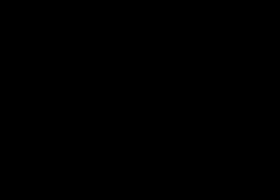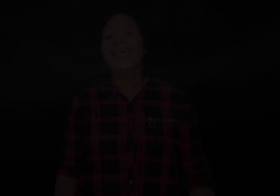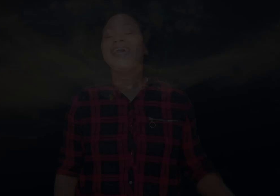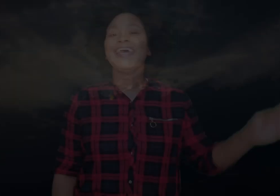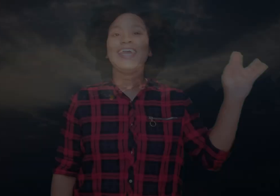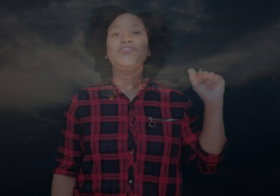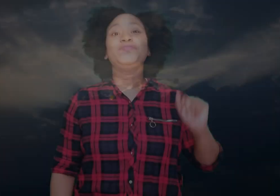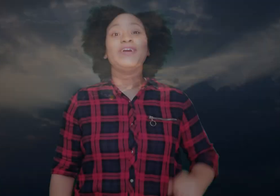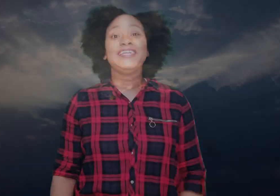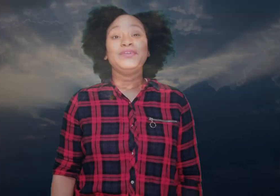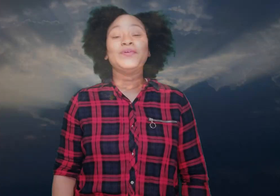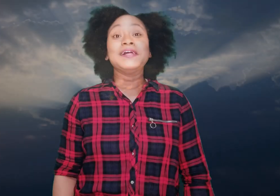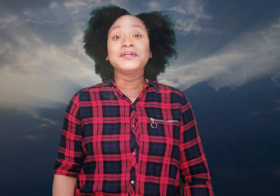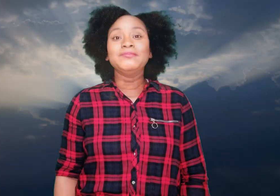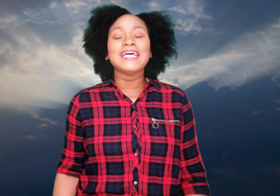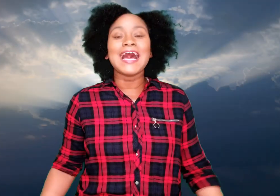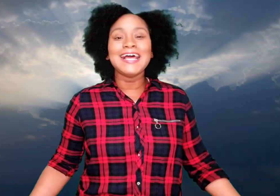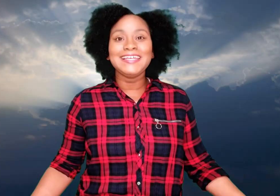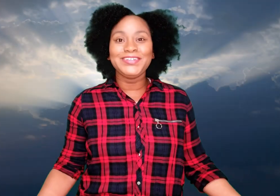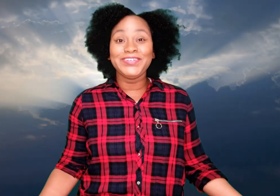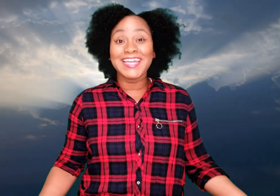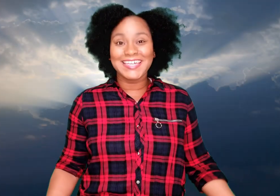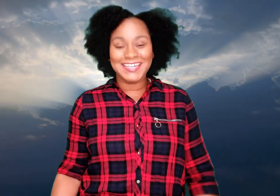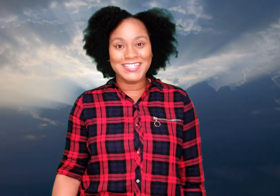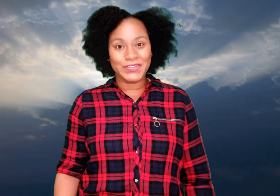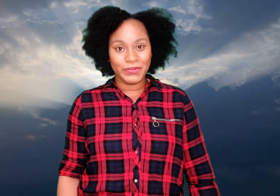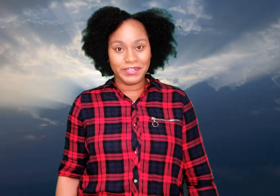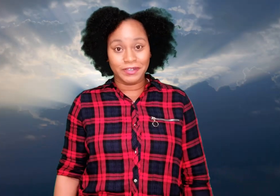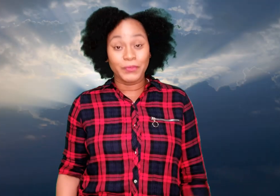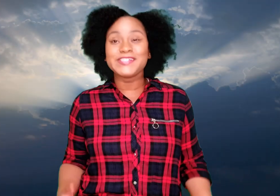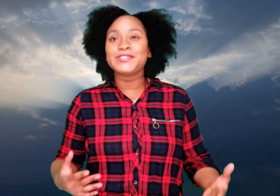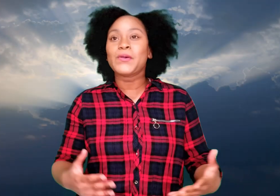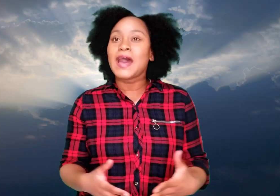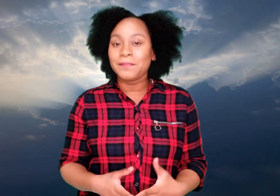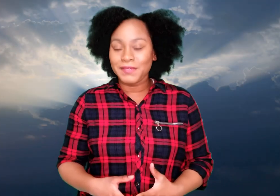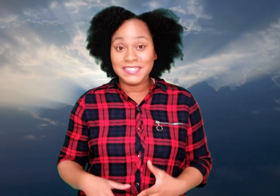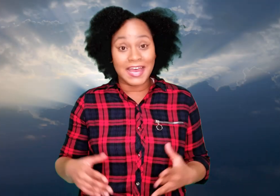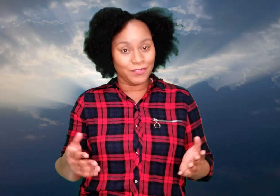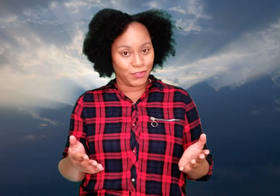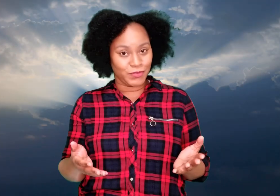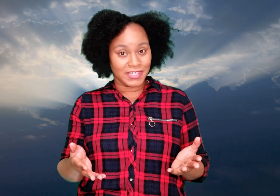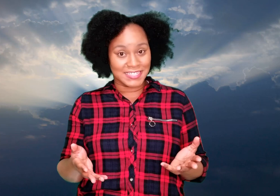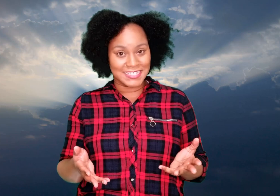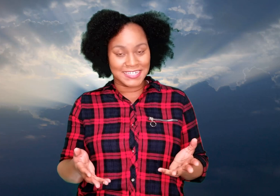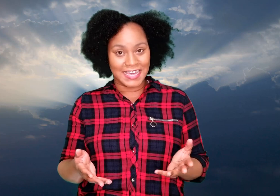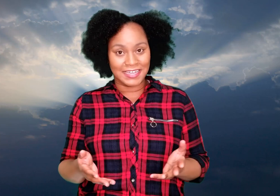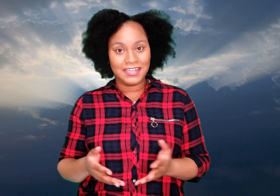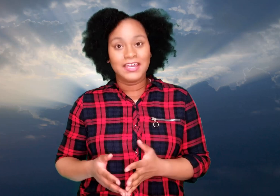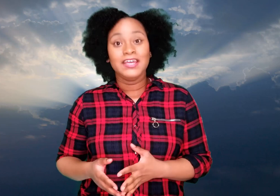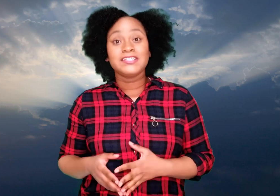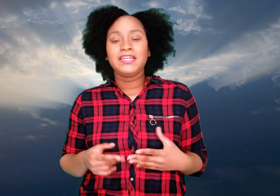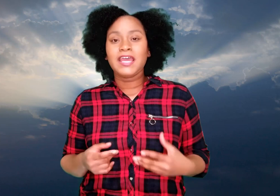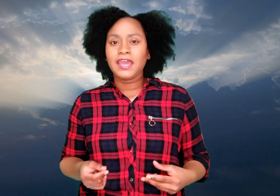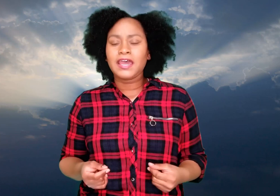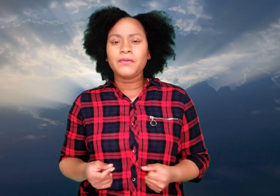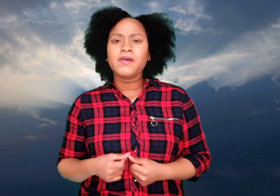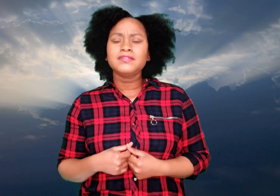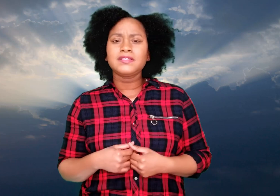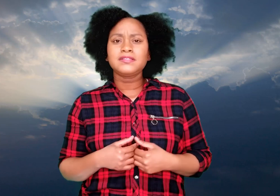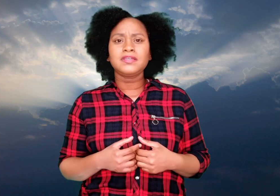Hey everybody, welcome to Hallelujah Kids Corner. We're so happy to have you with us today. Today, I want to sing